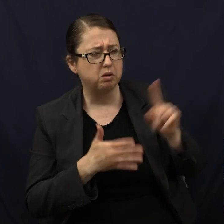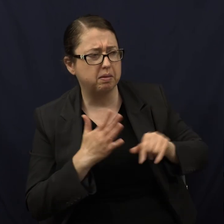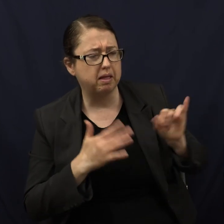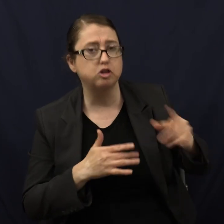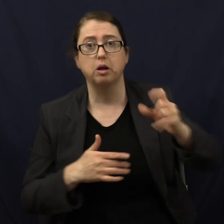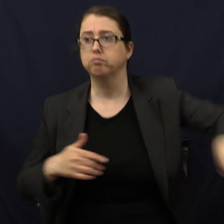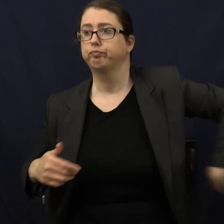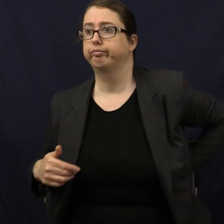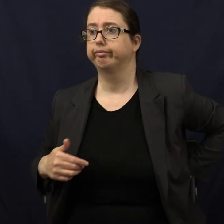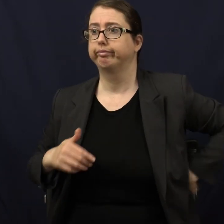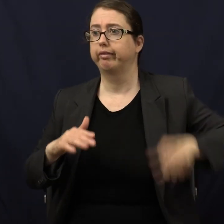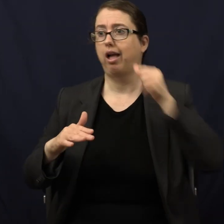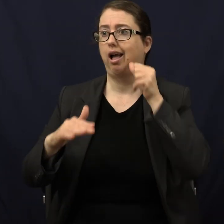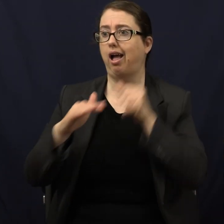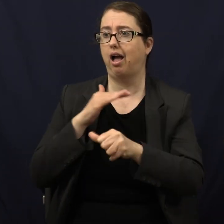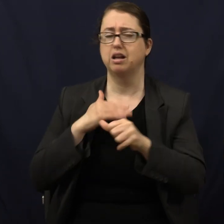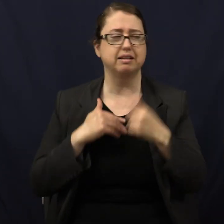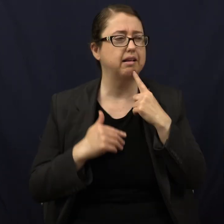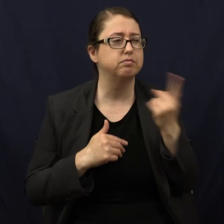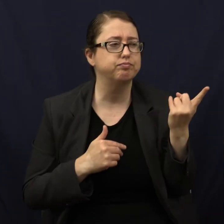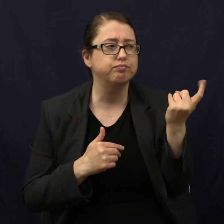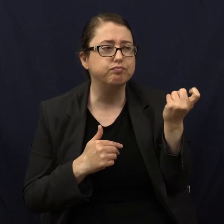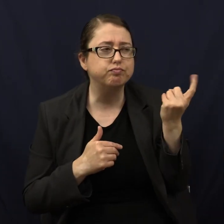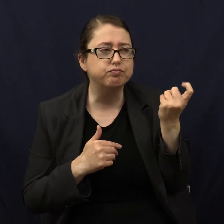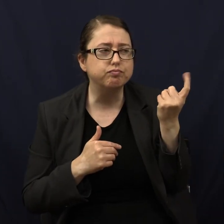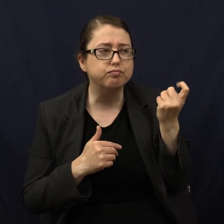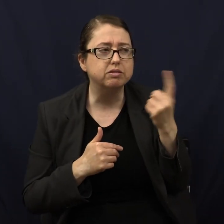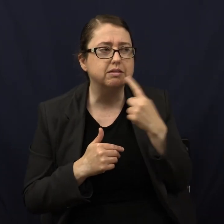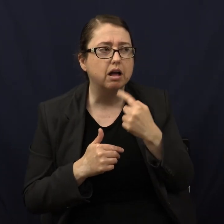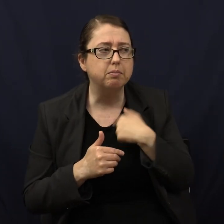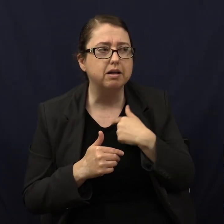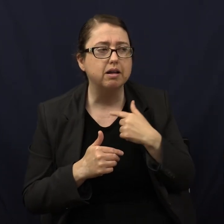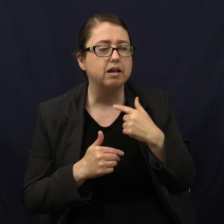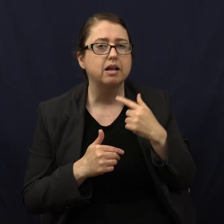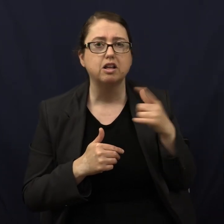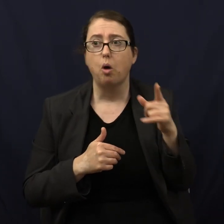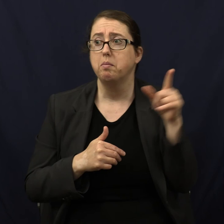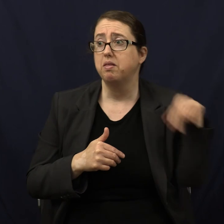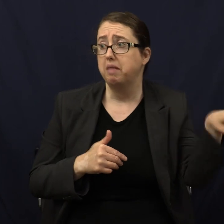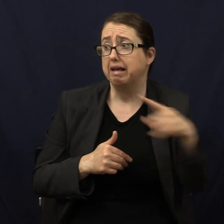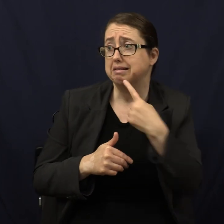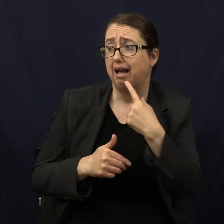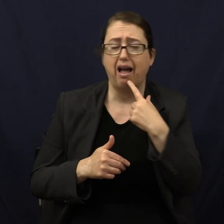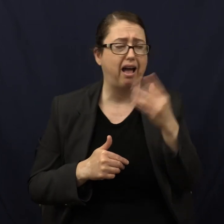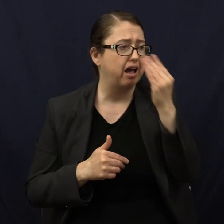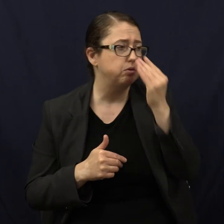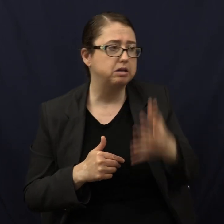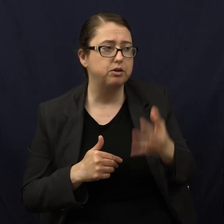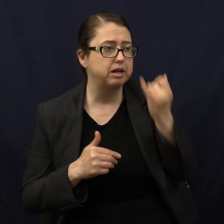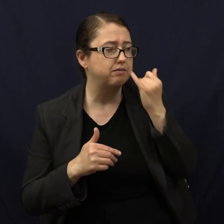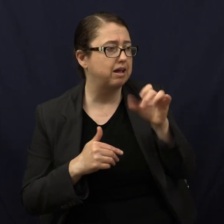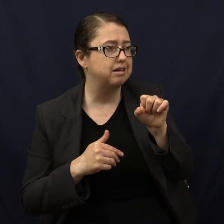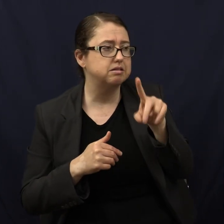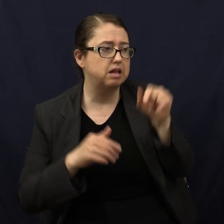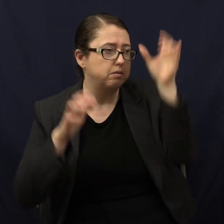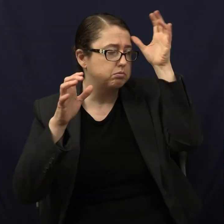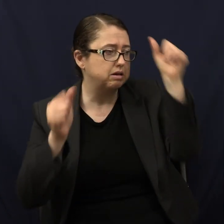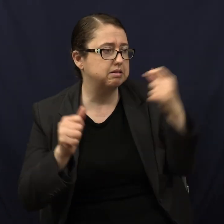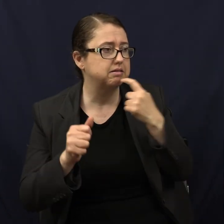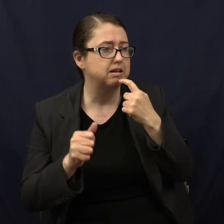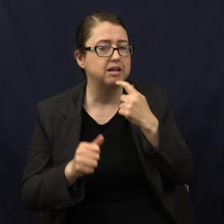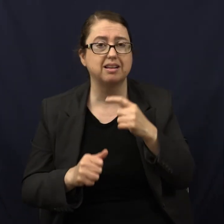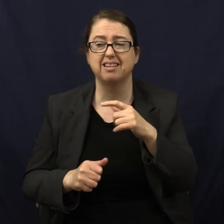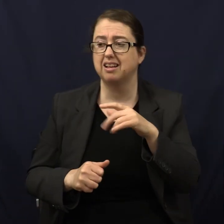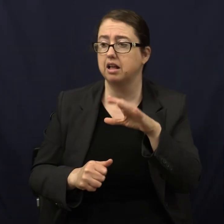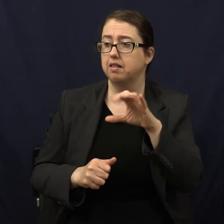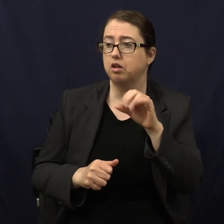here. Well, you know, they said, I said, I don't care if Ted Wilson said. I want to know what that is. Well, the conference said